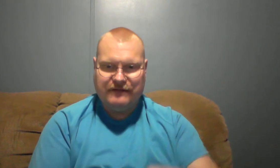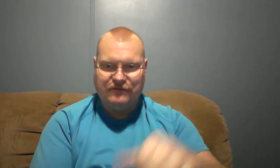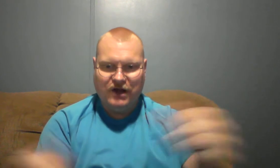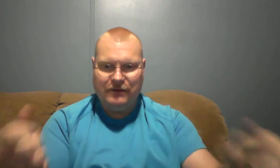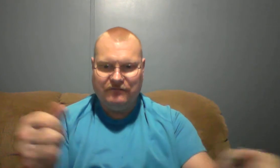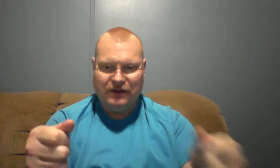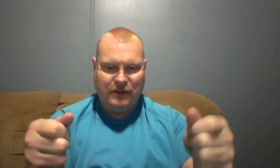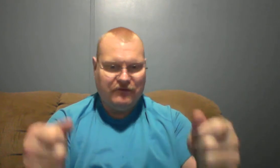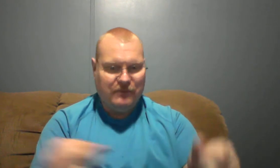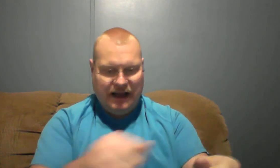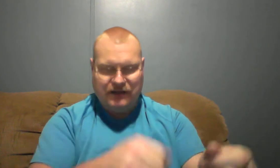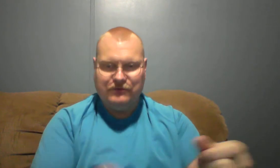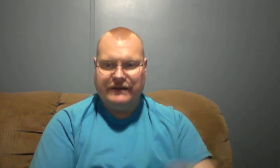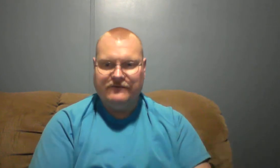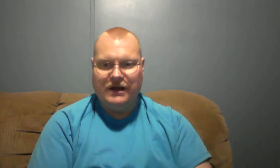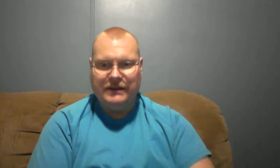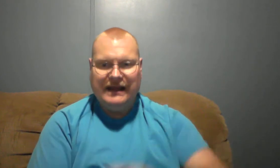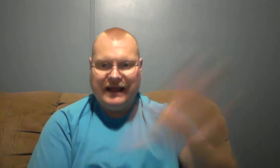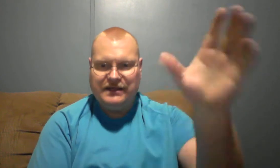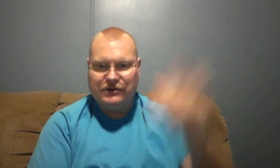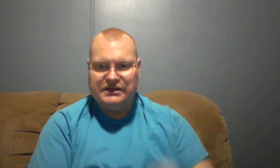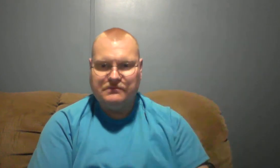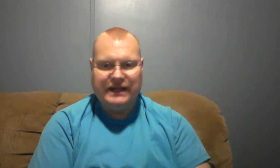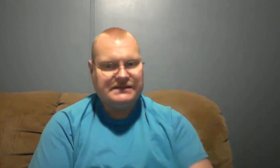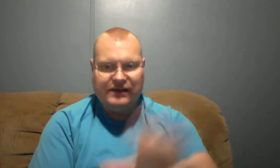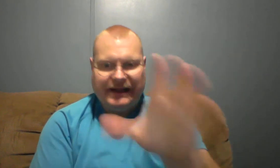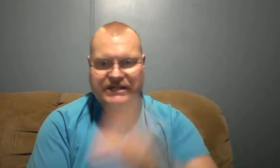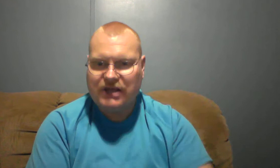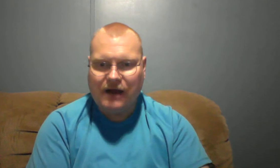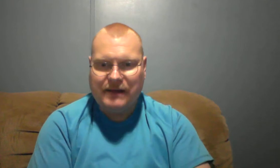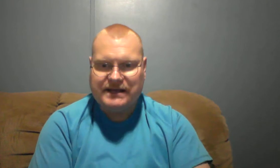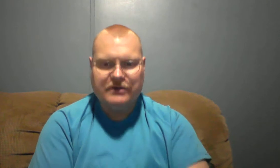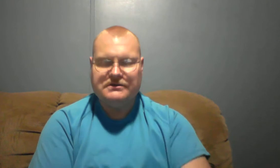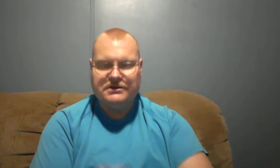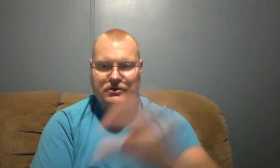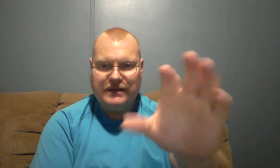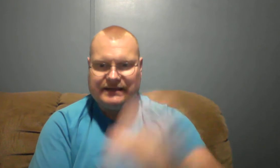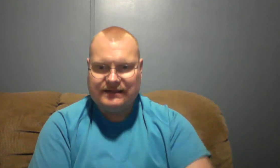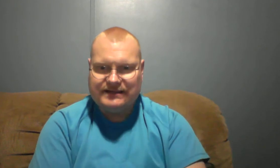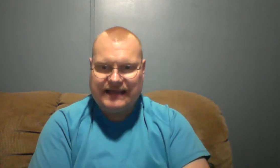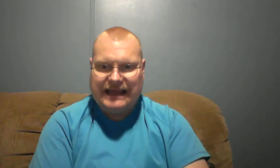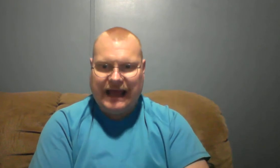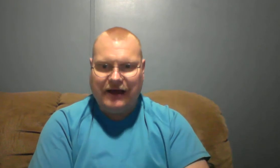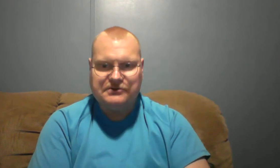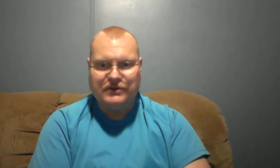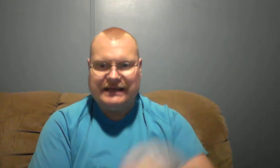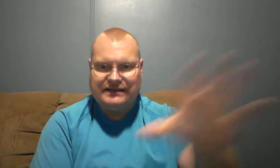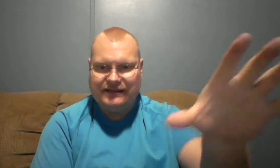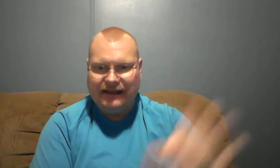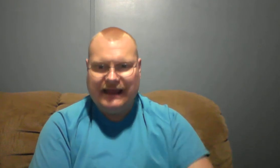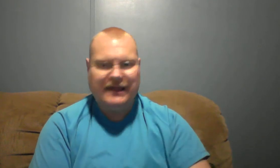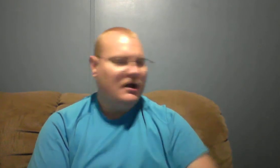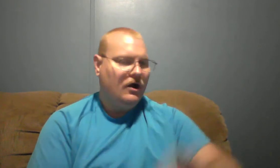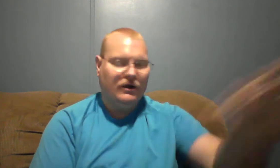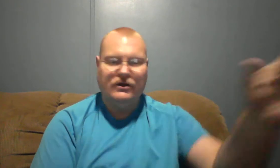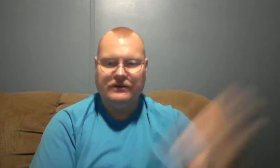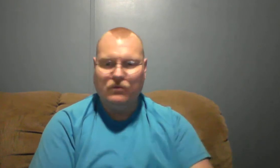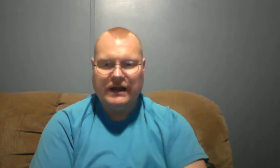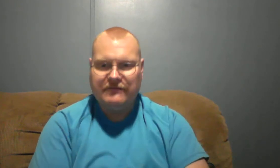from and flip over the back and read from it. And he'll dismiss and he'll get you out by noon so you can get to the steakhouse or get to the lake or whatever you